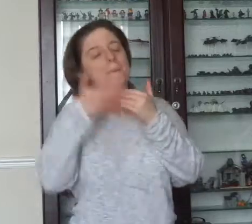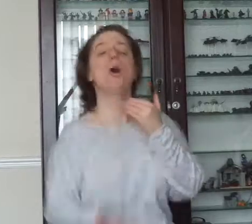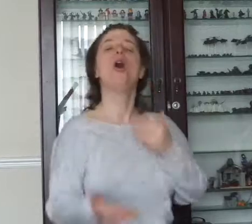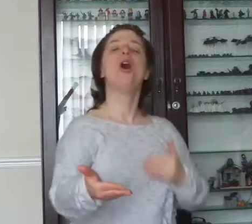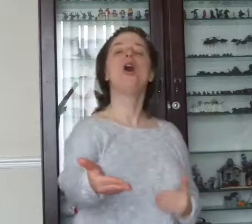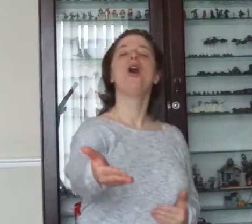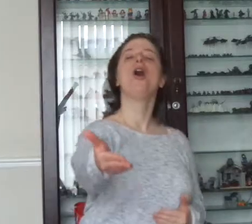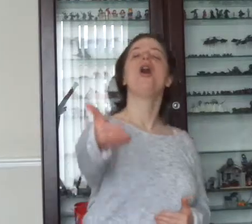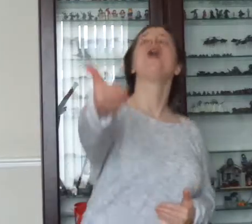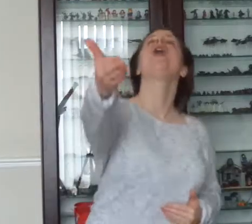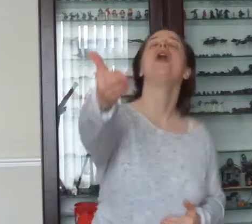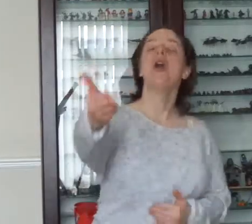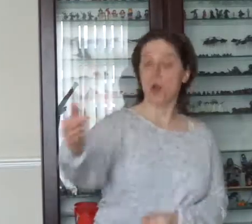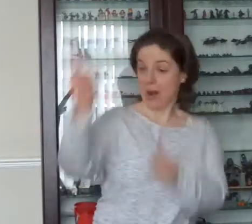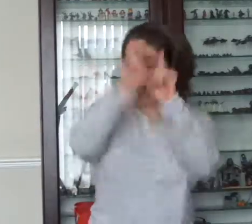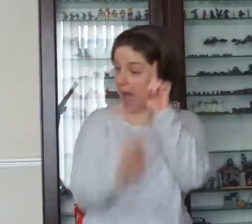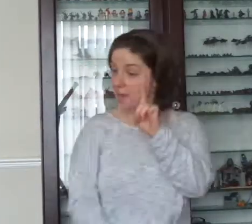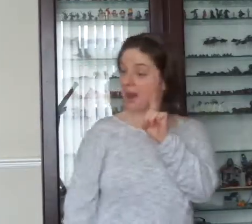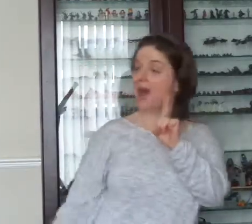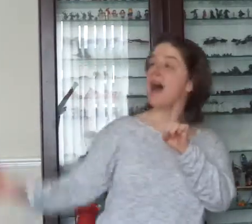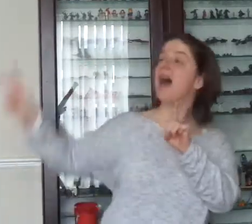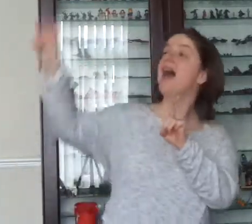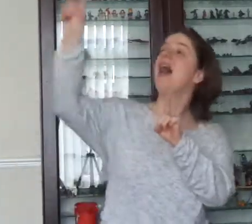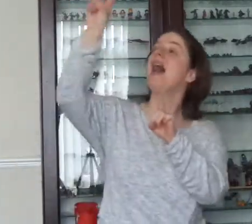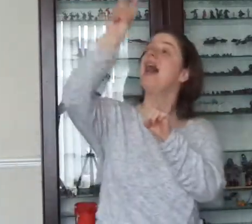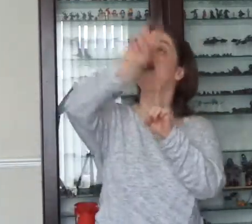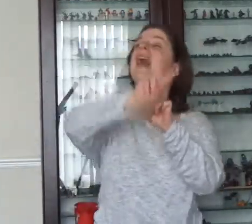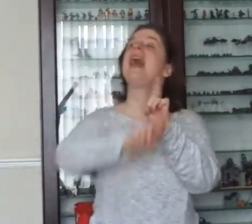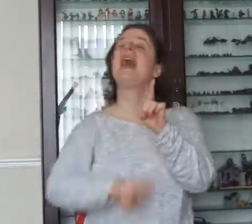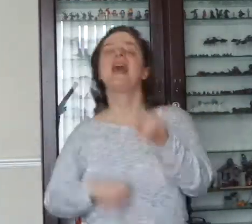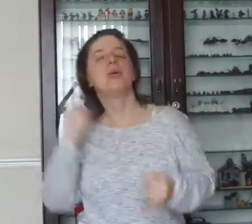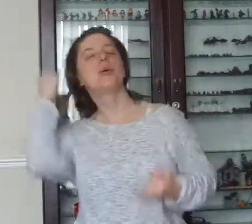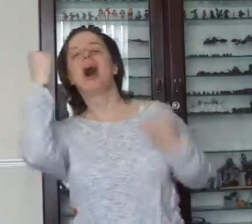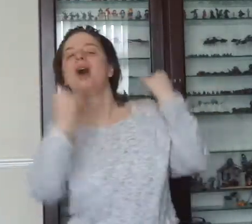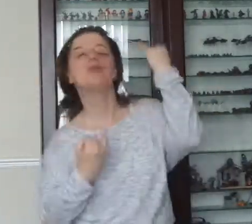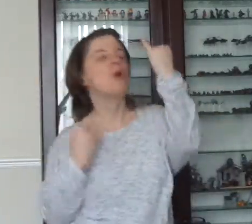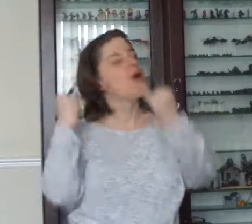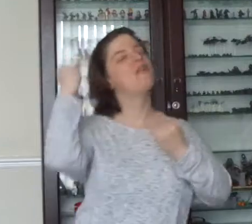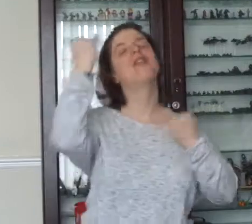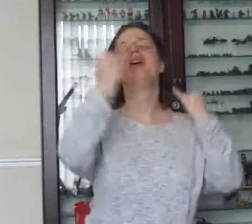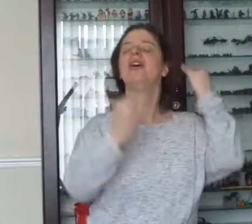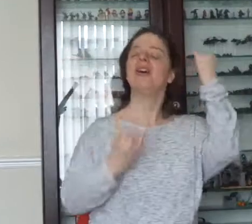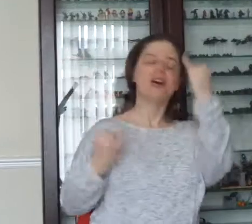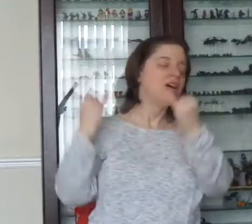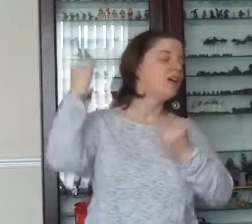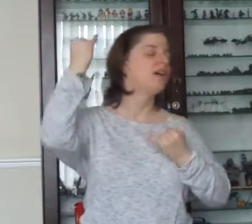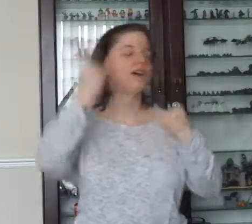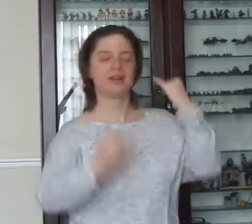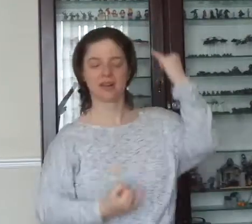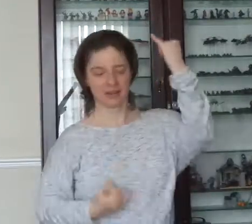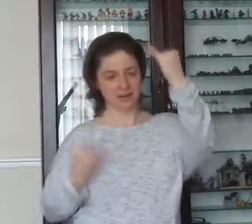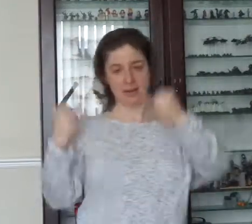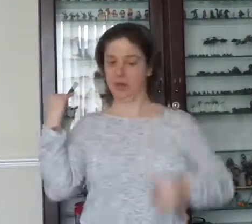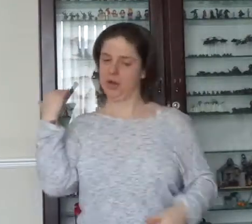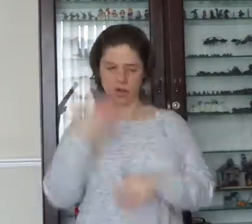more, till I play the wild rover no never,